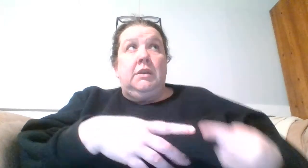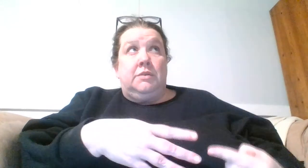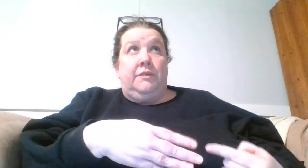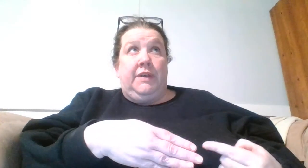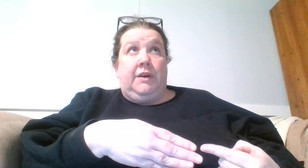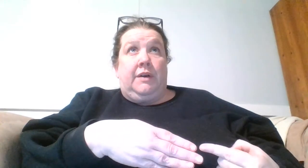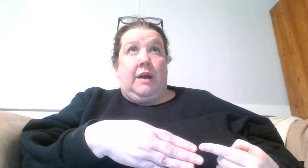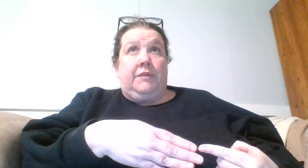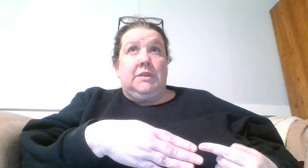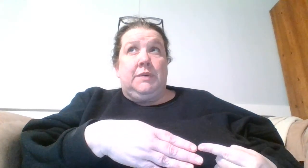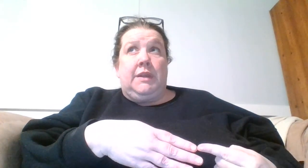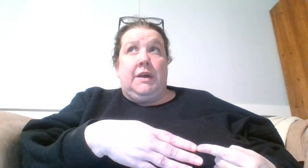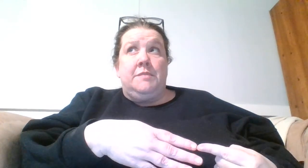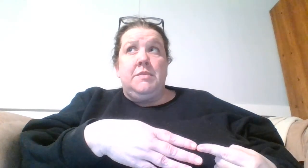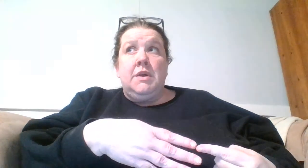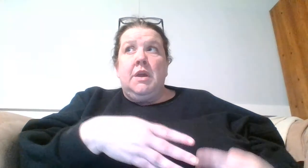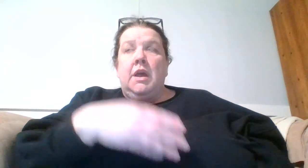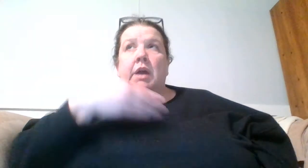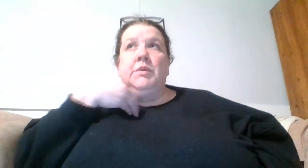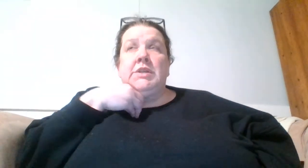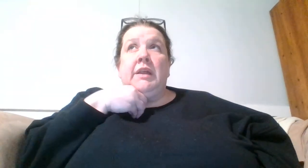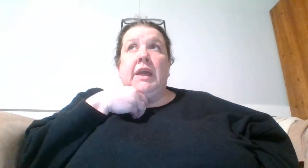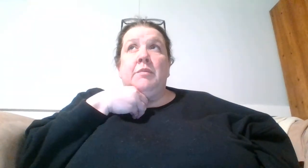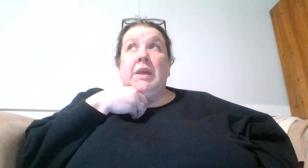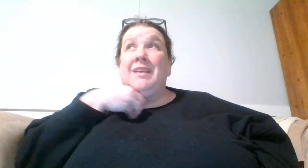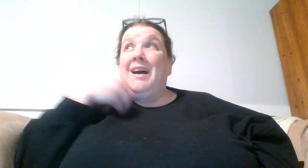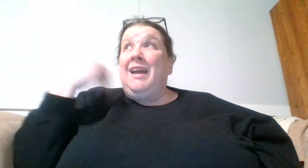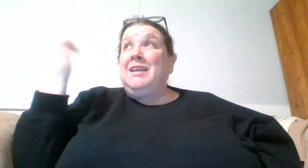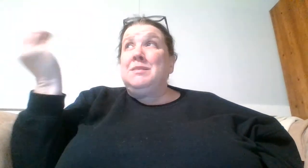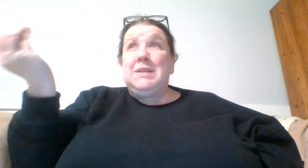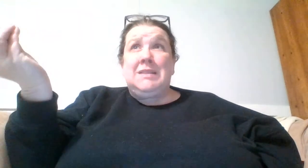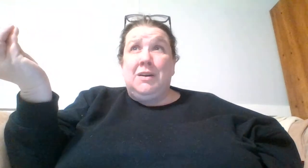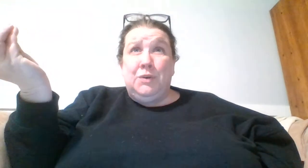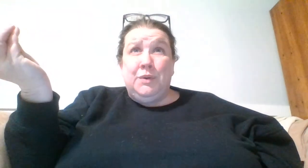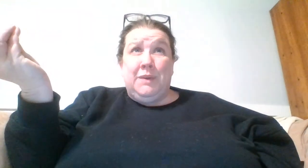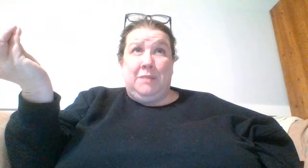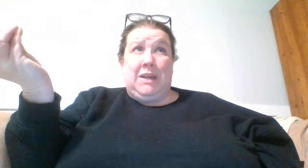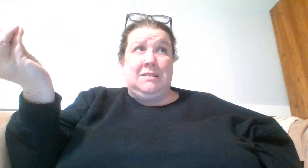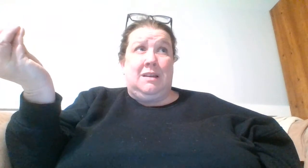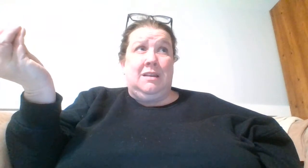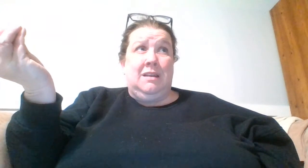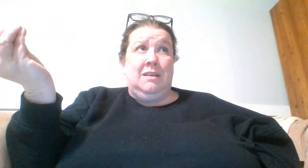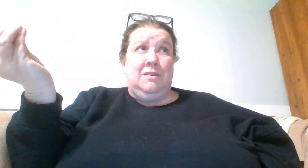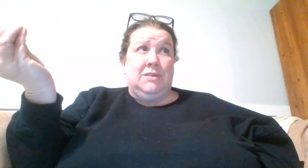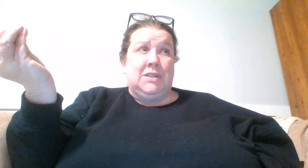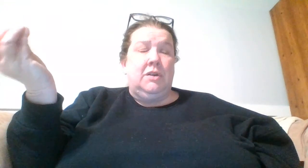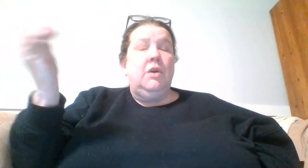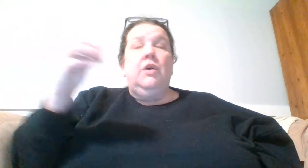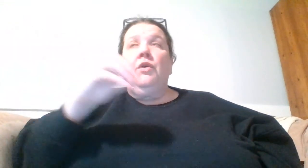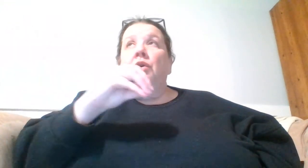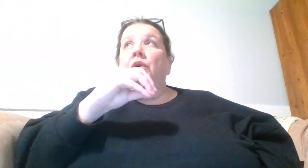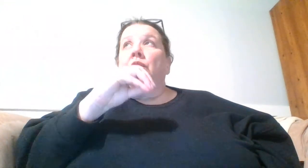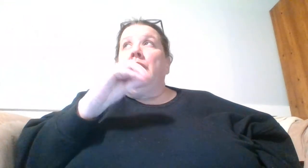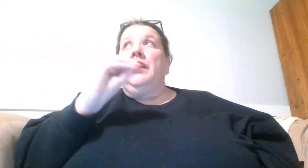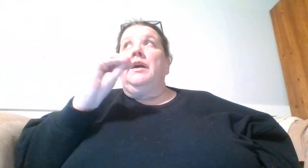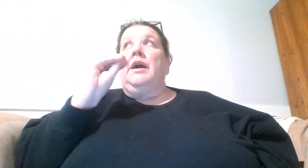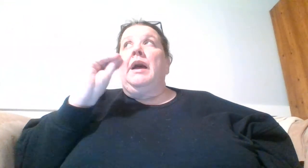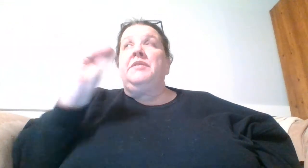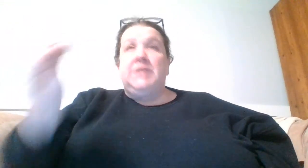into a video conference with him and was yelling at me that I need to be tutoring my son in nutrition okay I have a